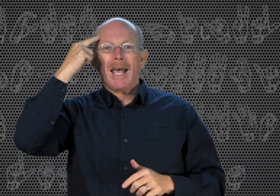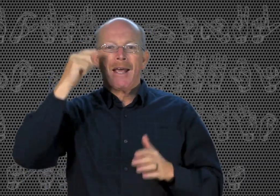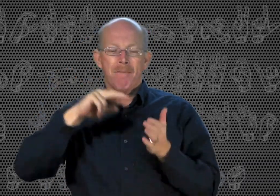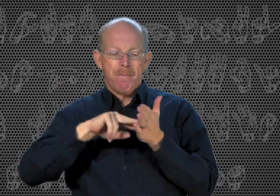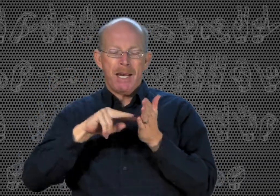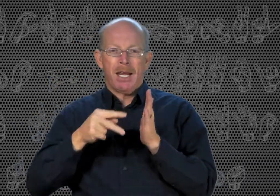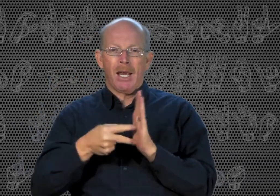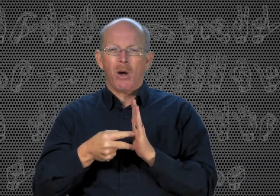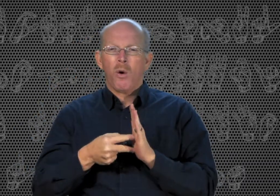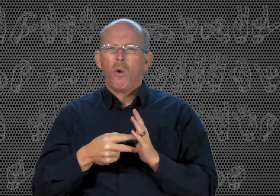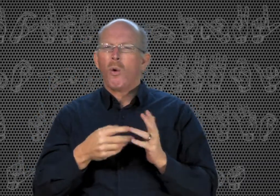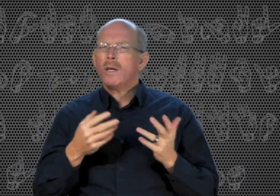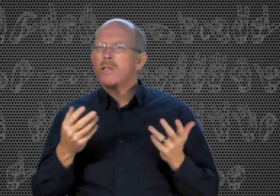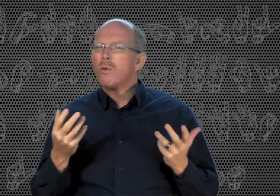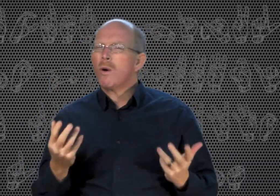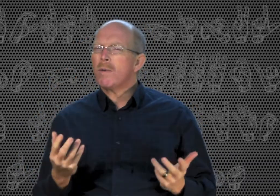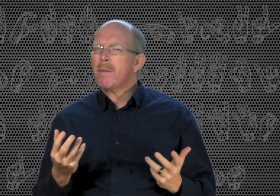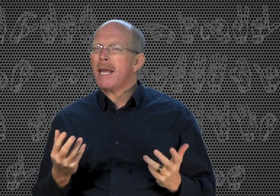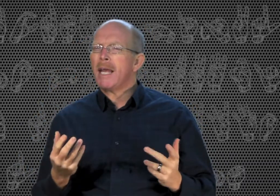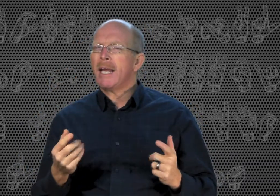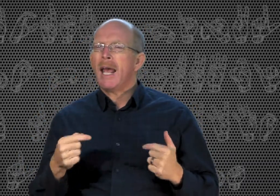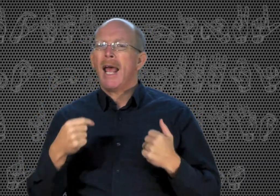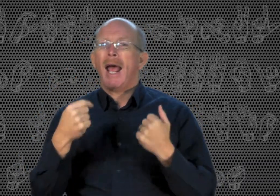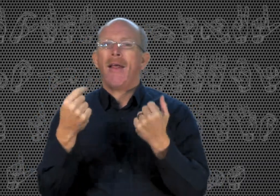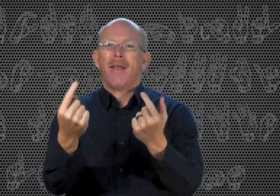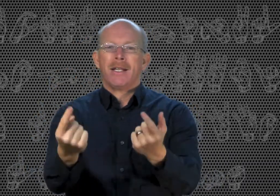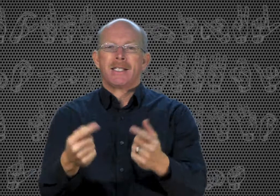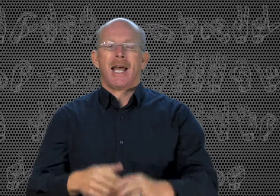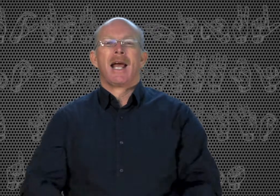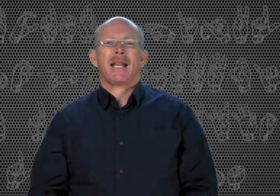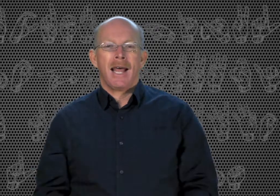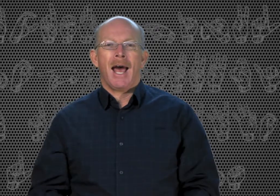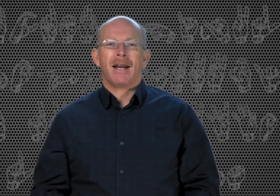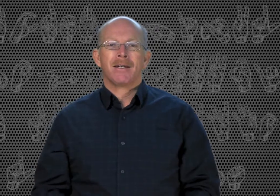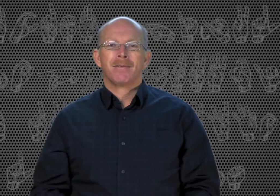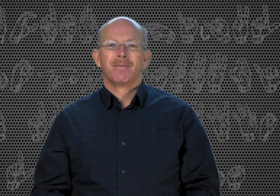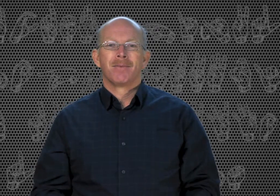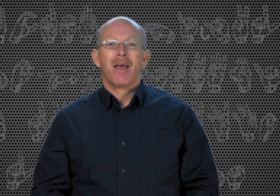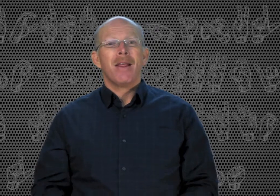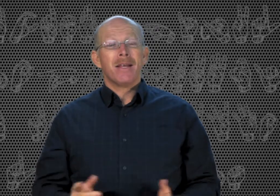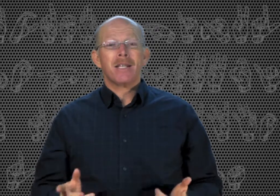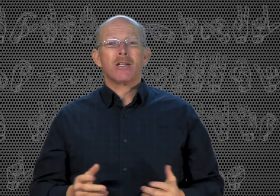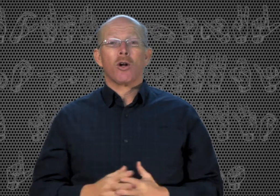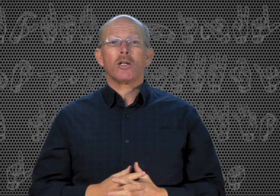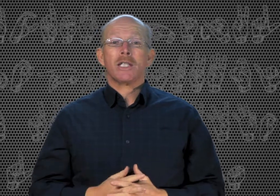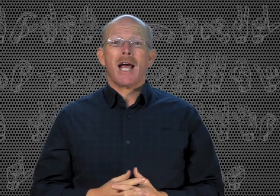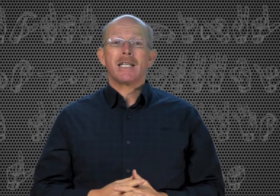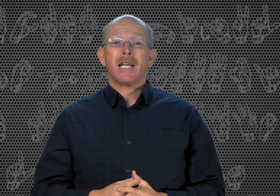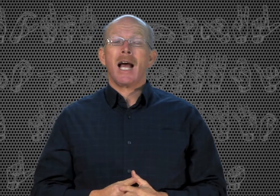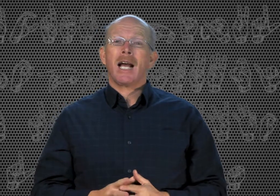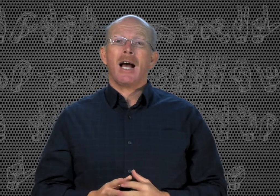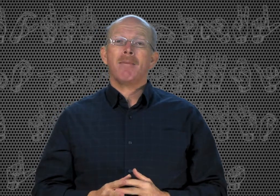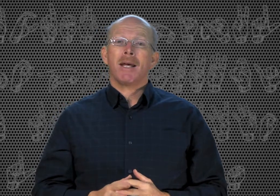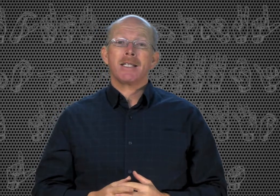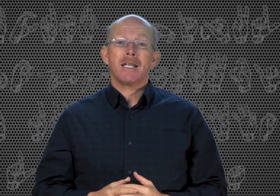meaning. What does the word mean. And then sign that. This is LearnSigns.com lesson